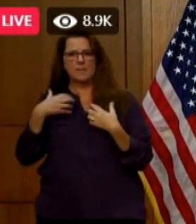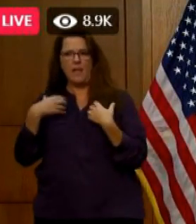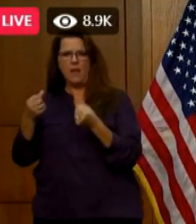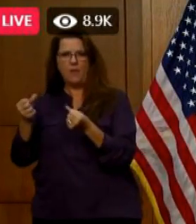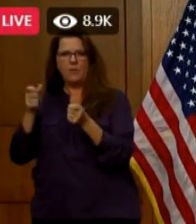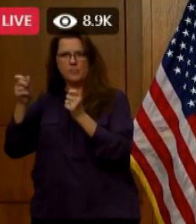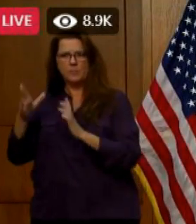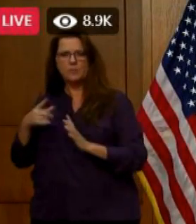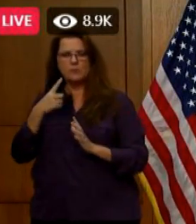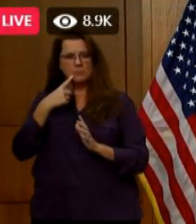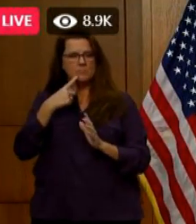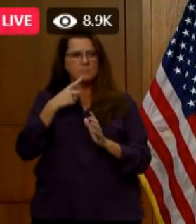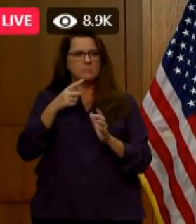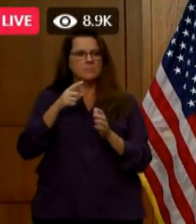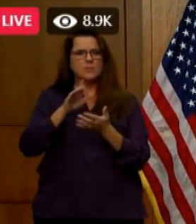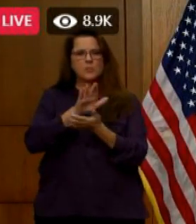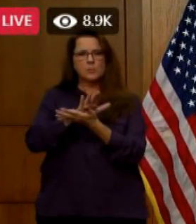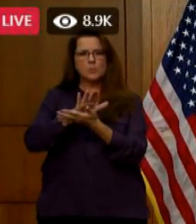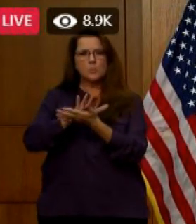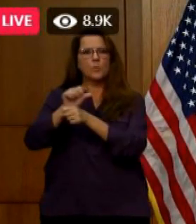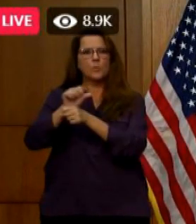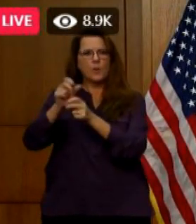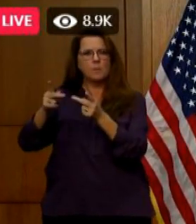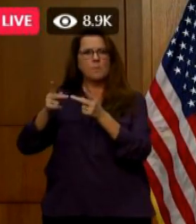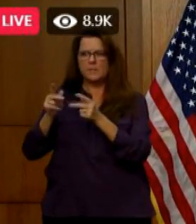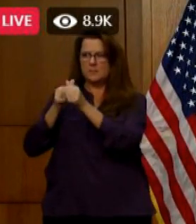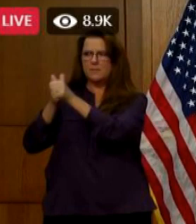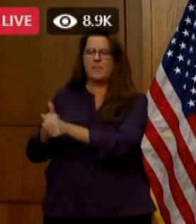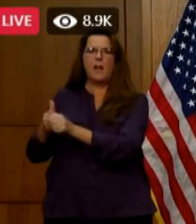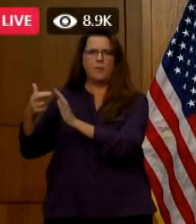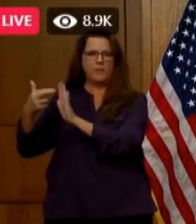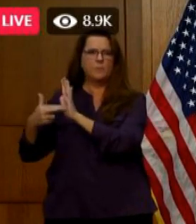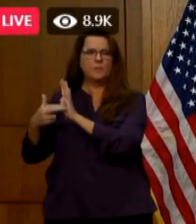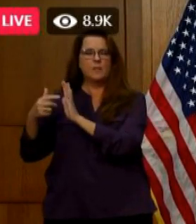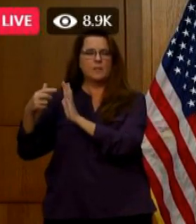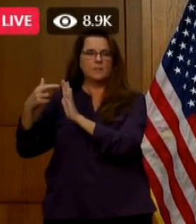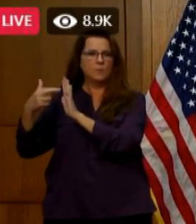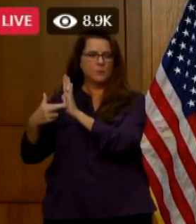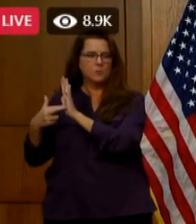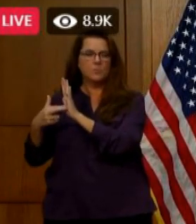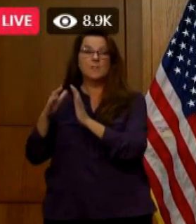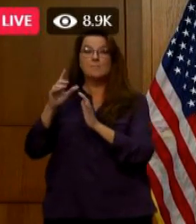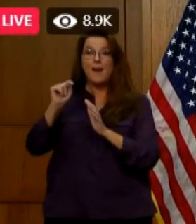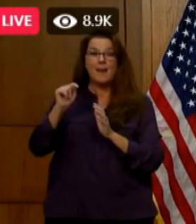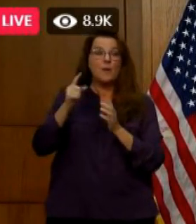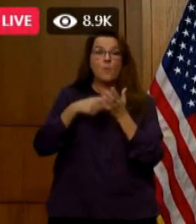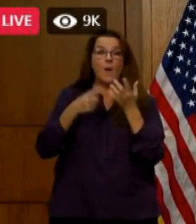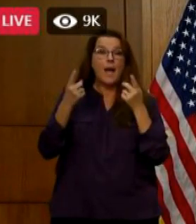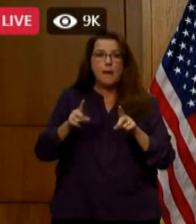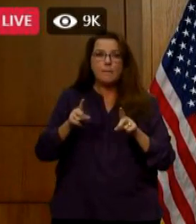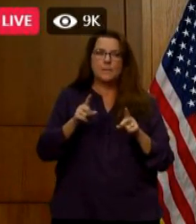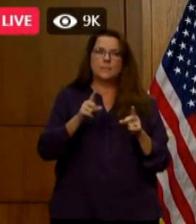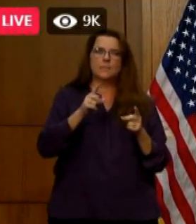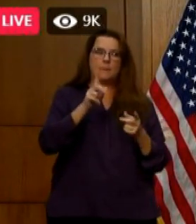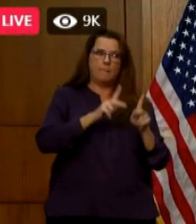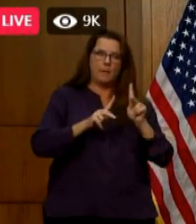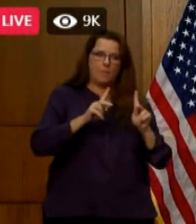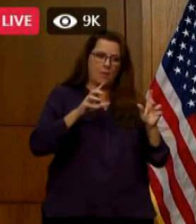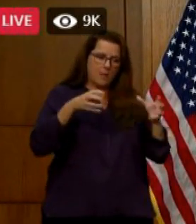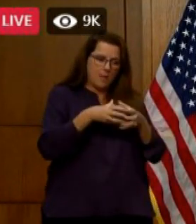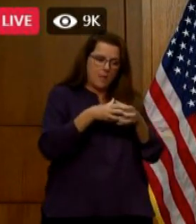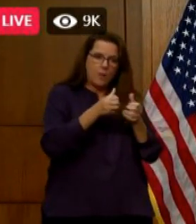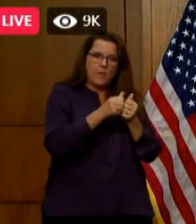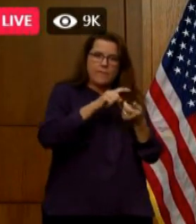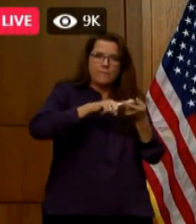largely doing well to follow the requirements, but that the virus is spreading when people gather with friends or co-workers